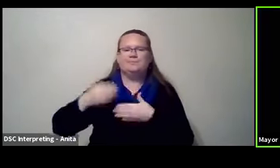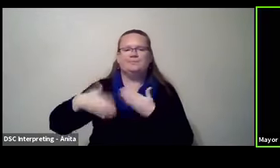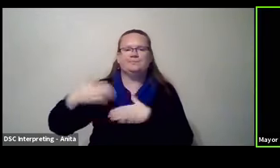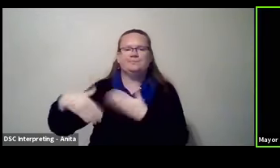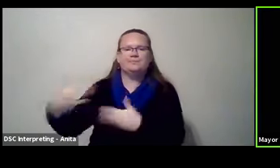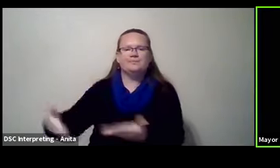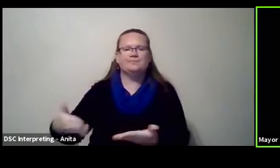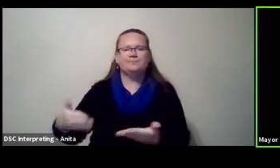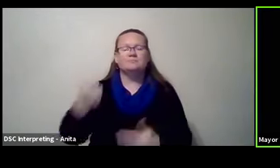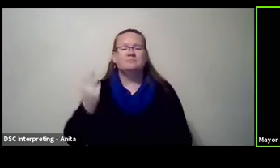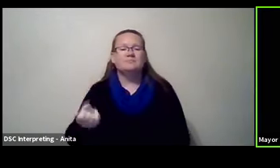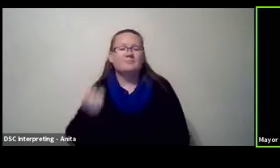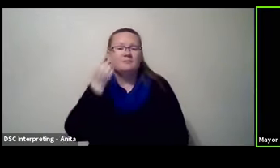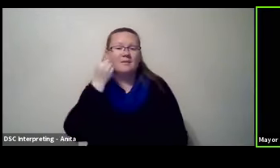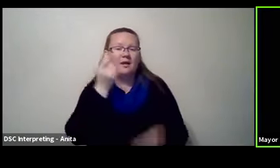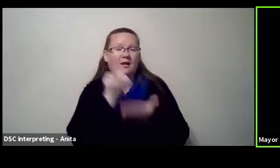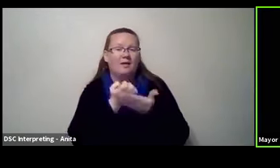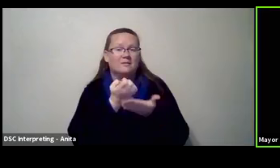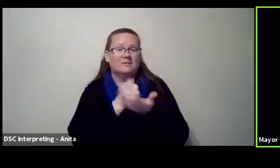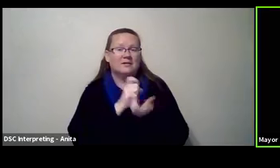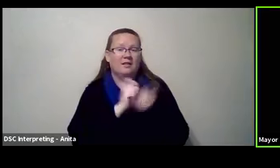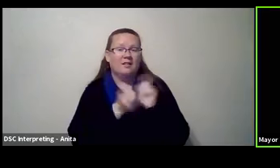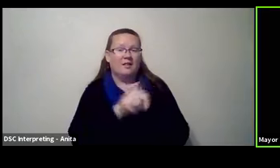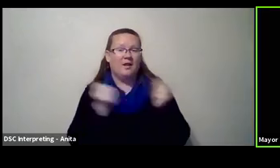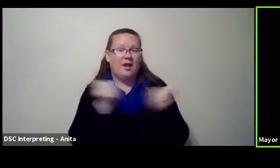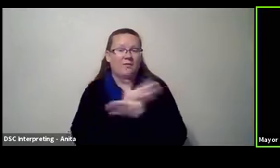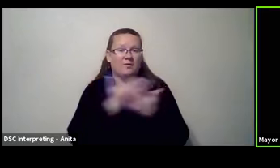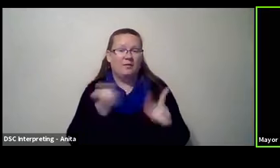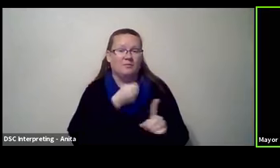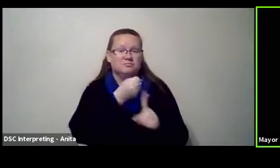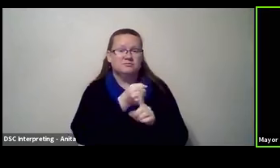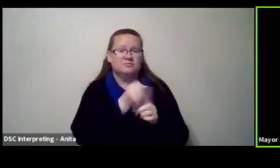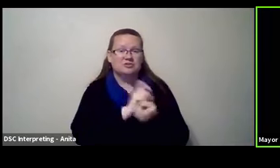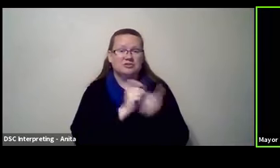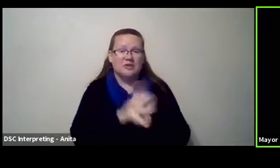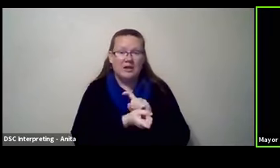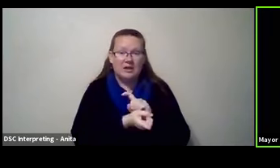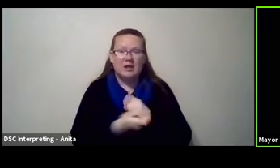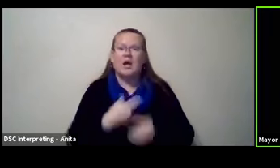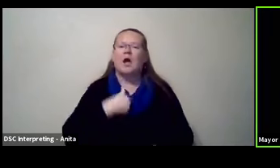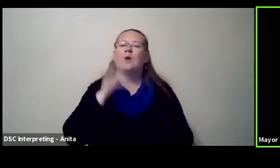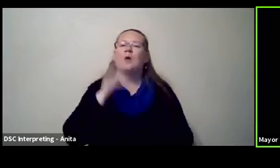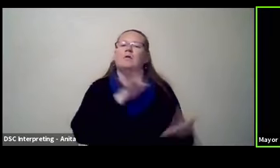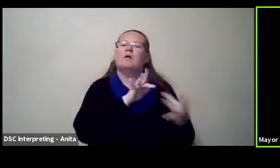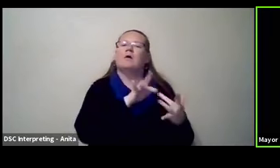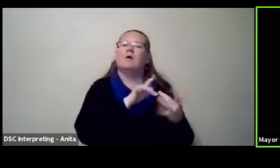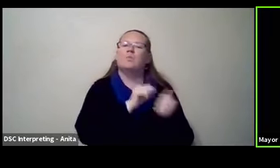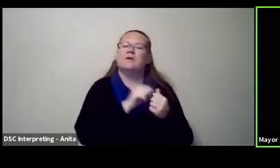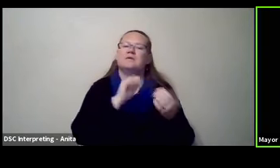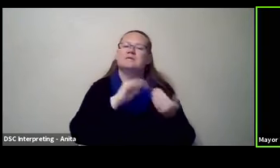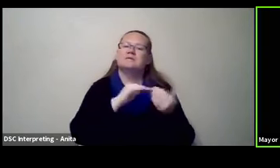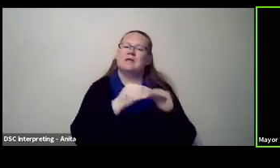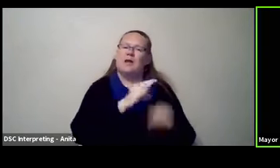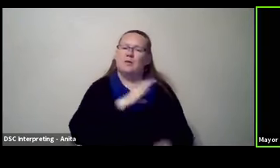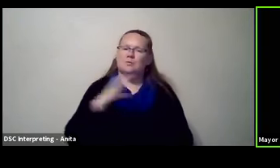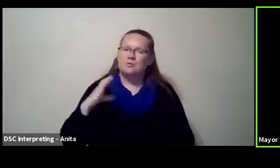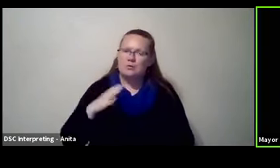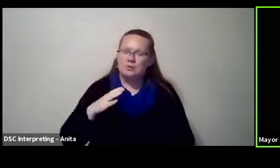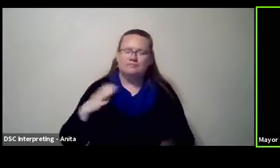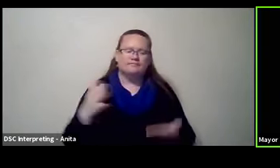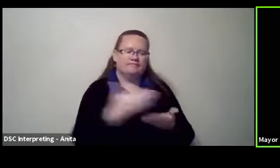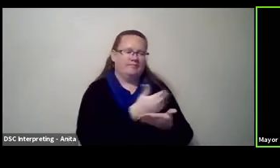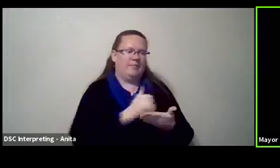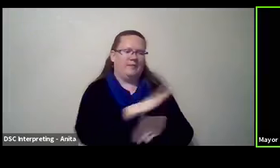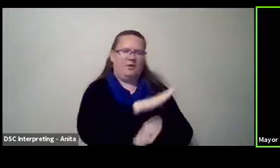understanding that the economy has changed everything. Um, so I'm going to reach out to members of city council to get their advice and